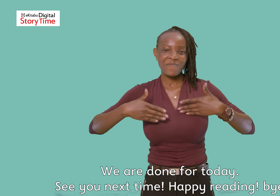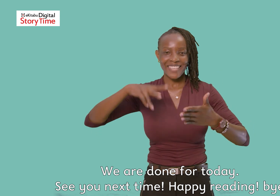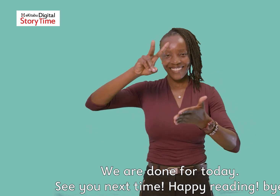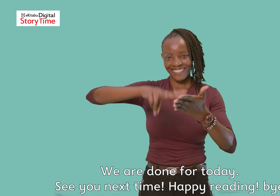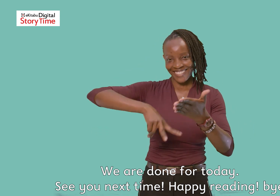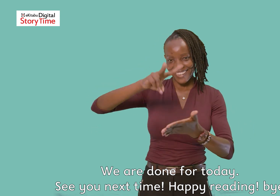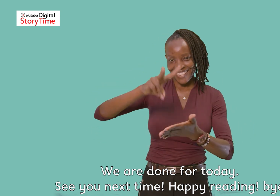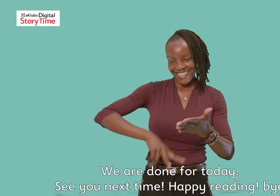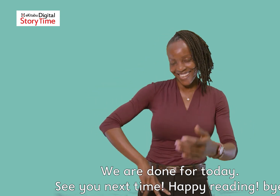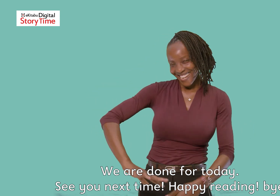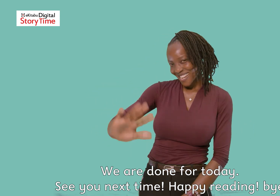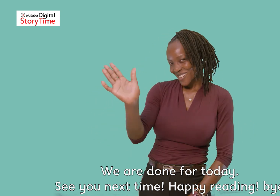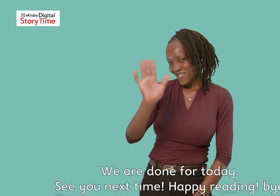Happy reading. Bye.